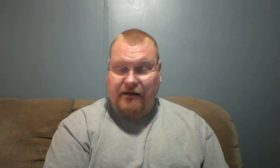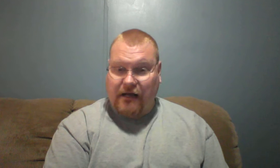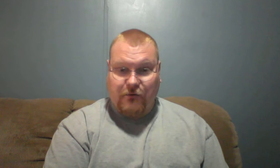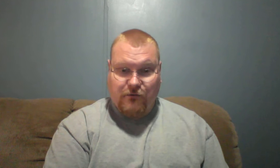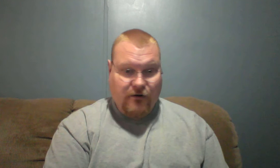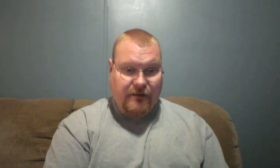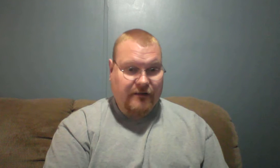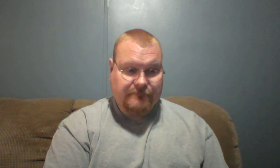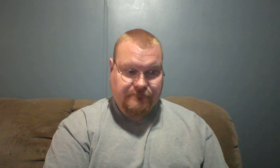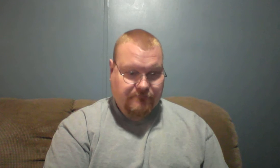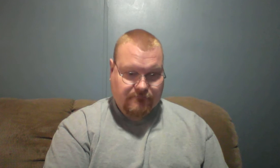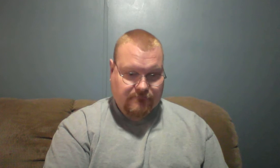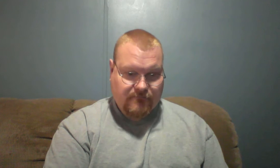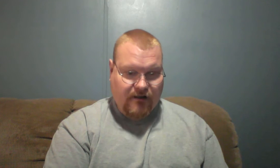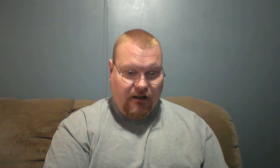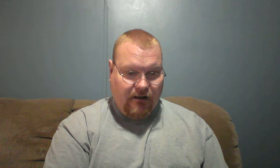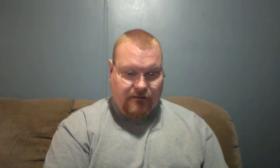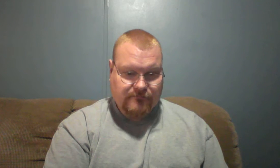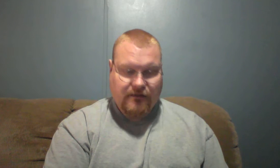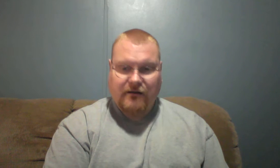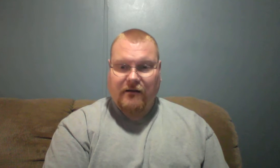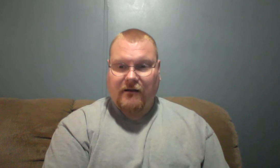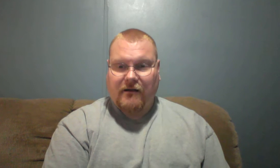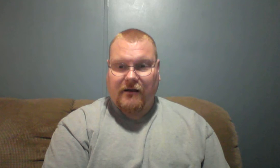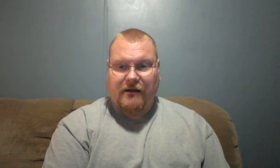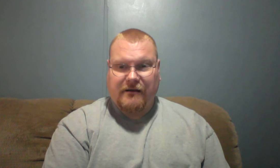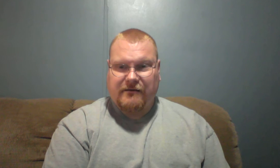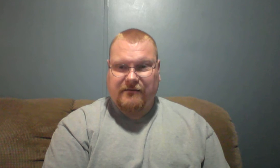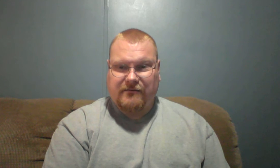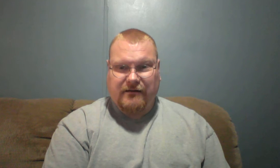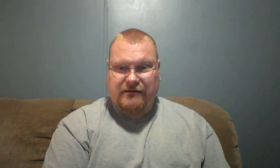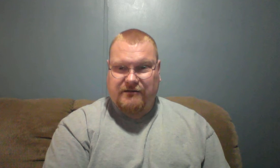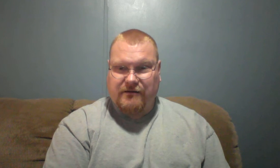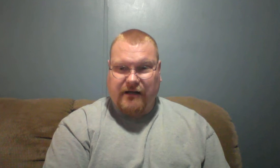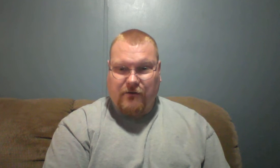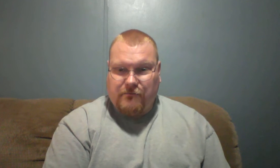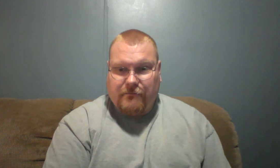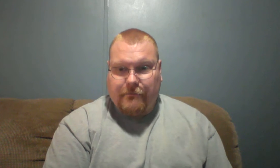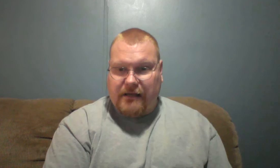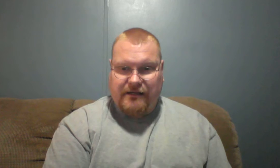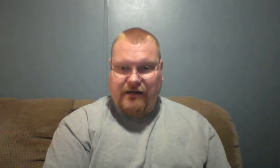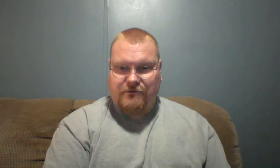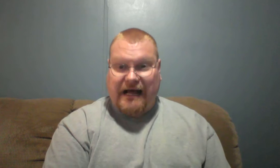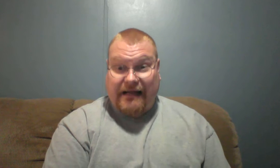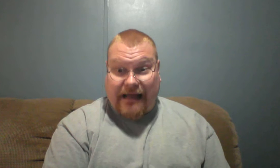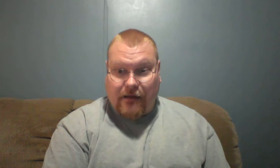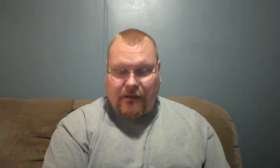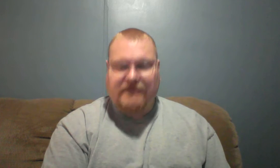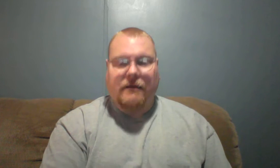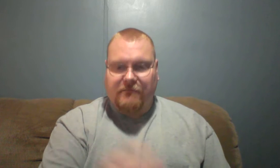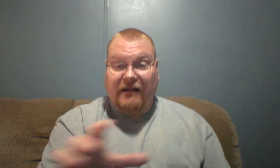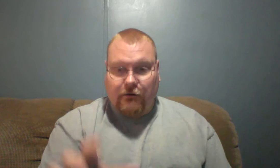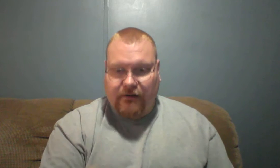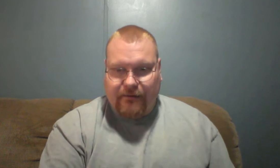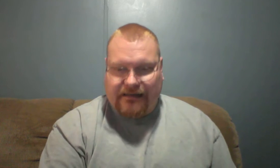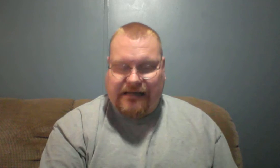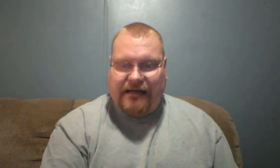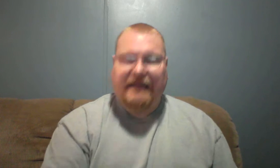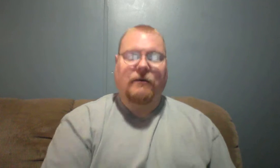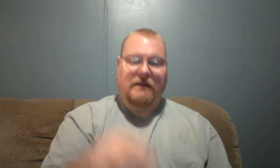I wouldn't want to be, you know, but, you know, tied down, but he's not literally being tied down, but,